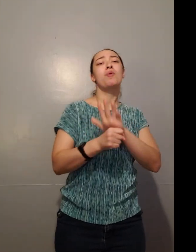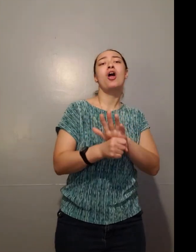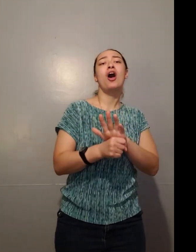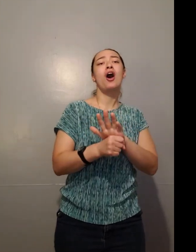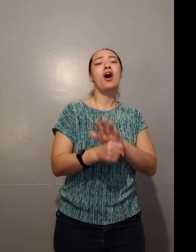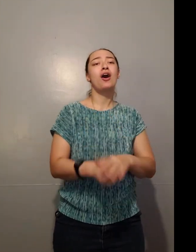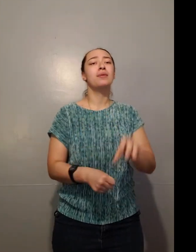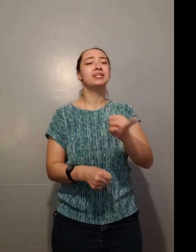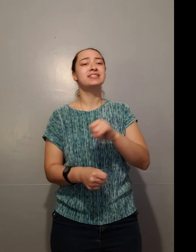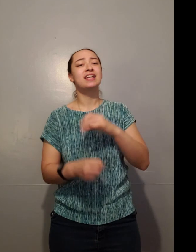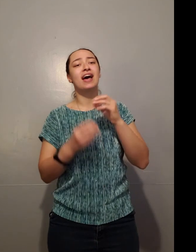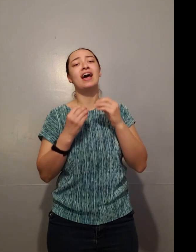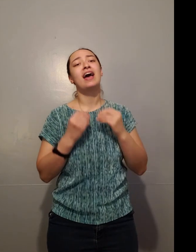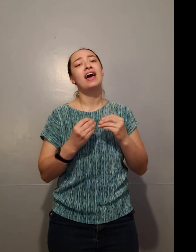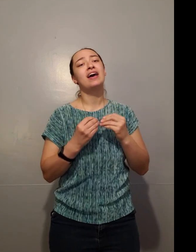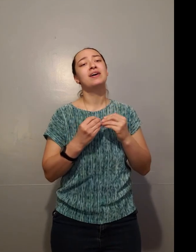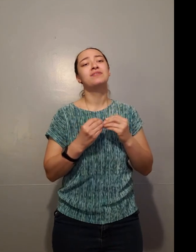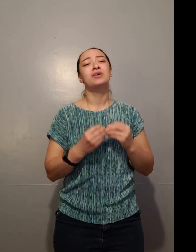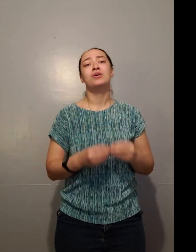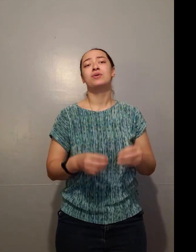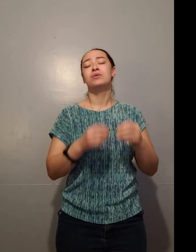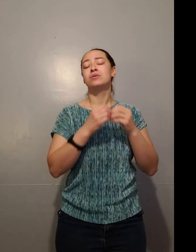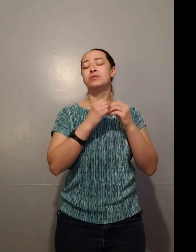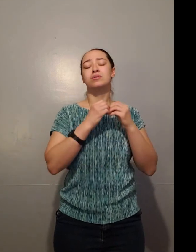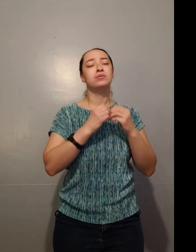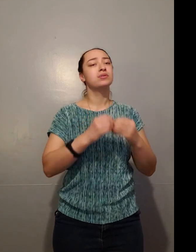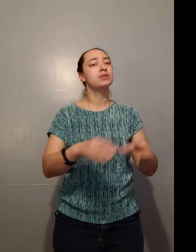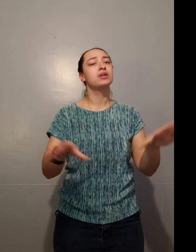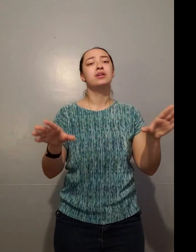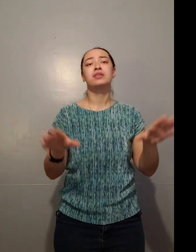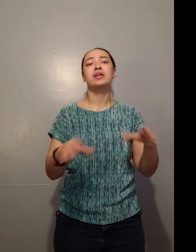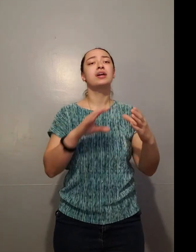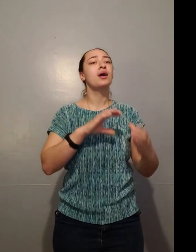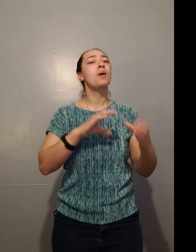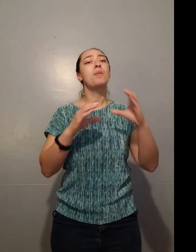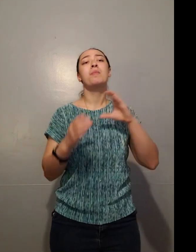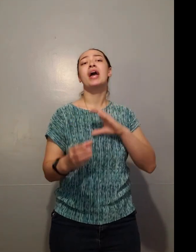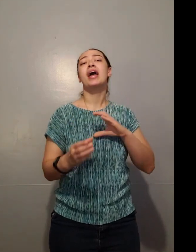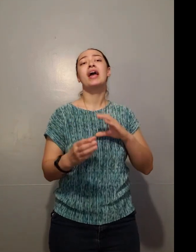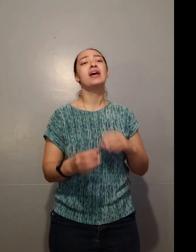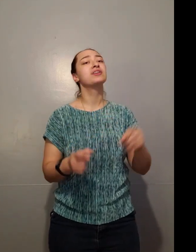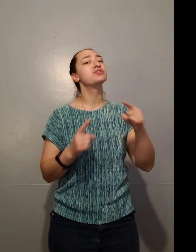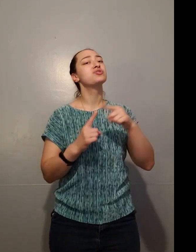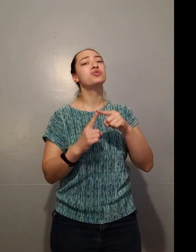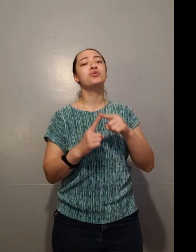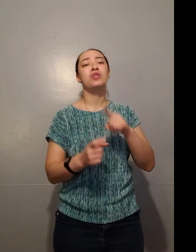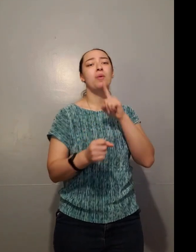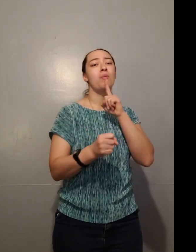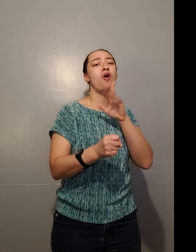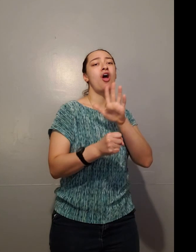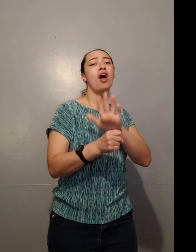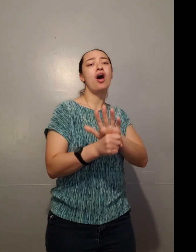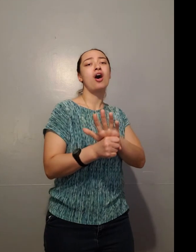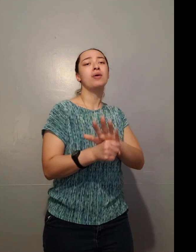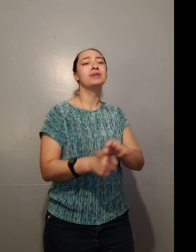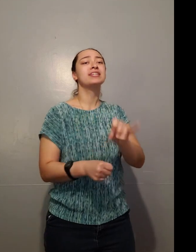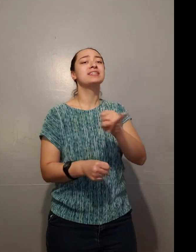promise